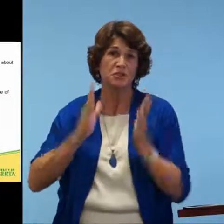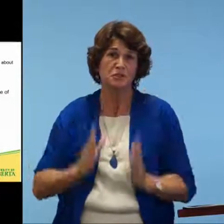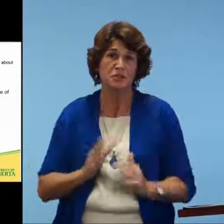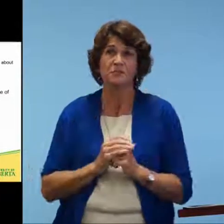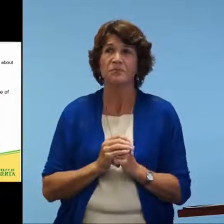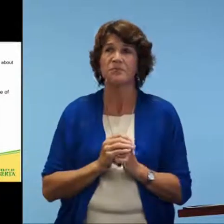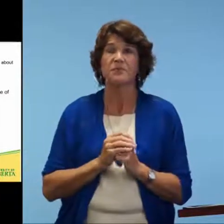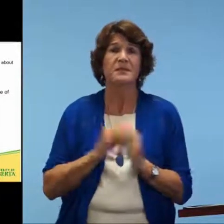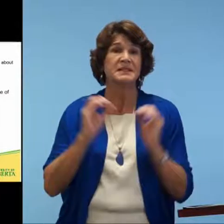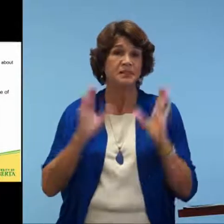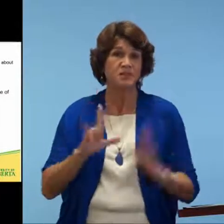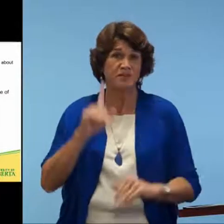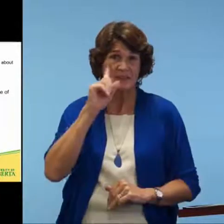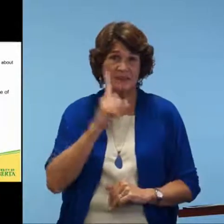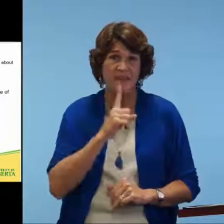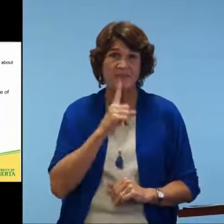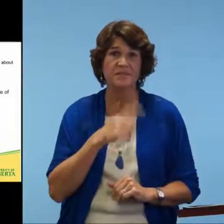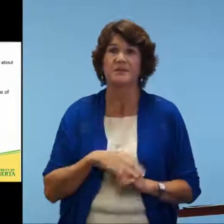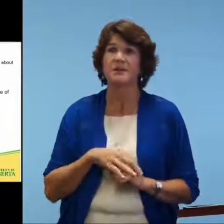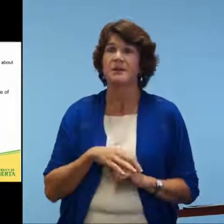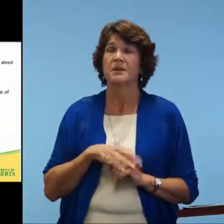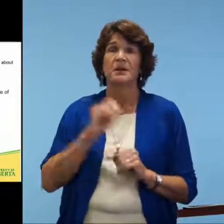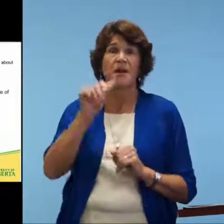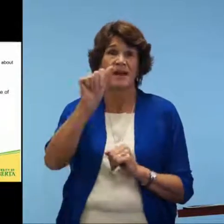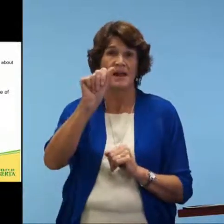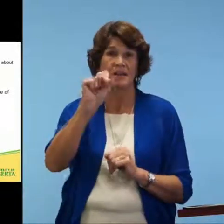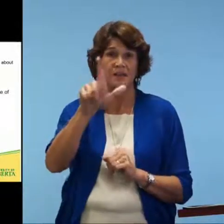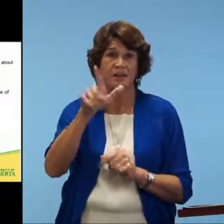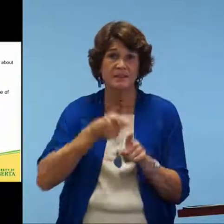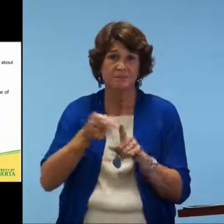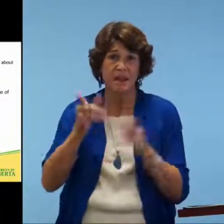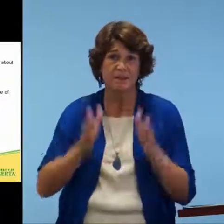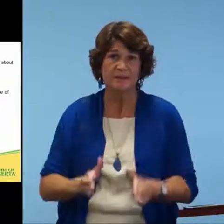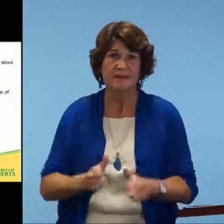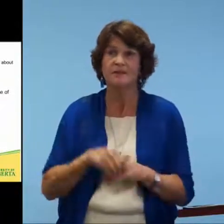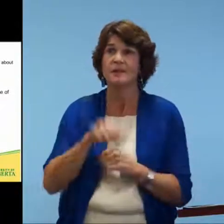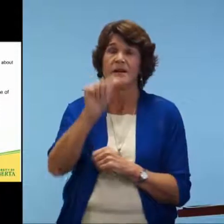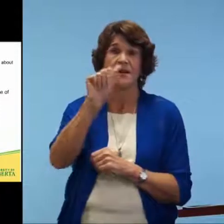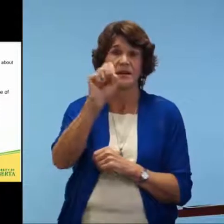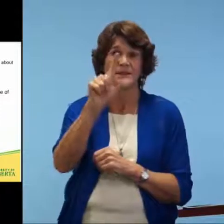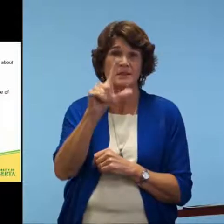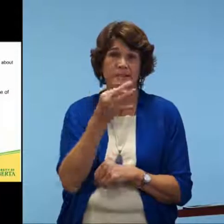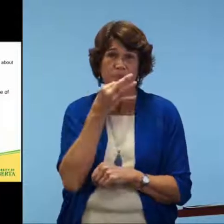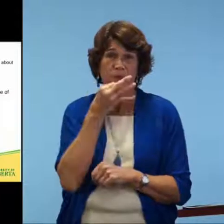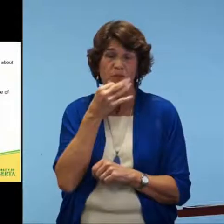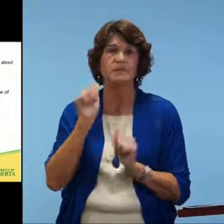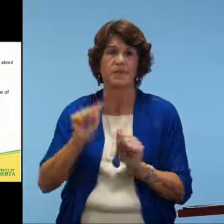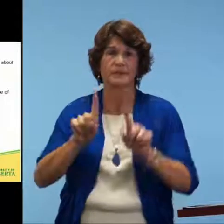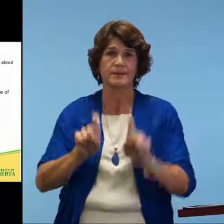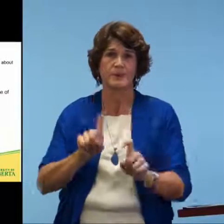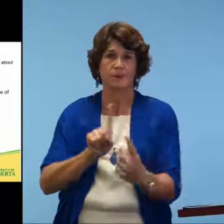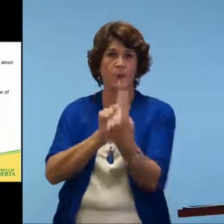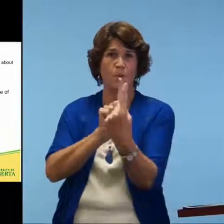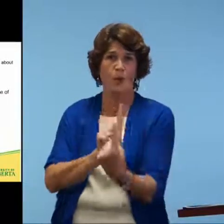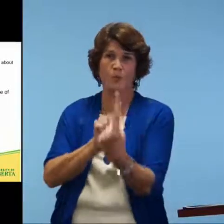one-on-one experienced researchers, teachers, teachers of the Deaf, ASL specialists, or ASL experts.